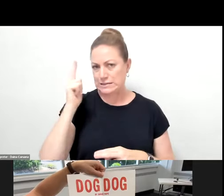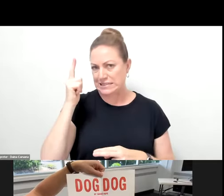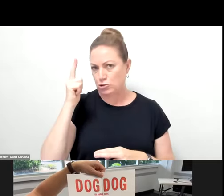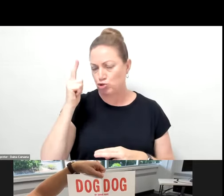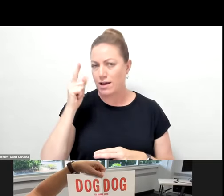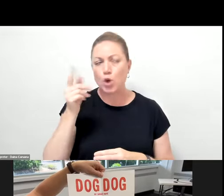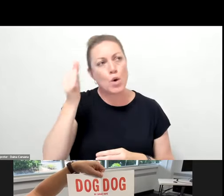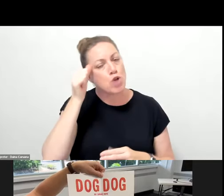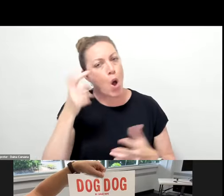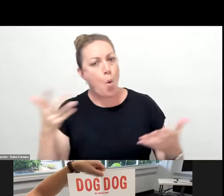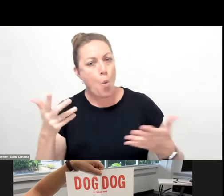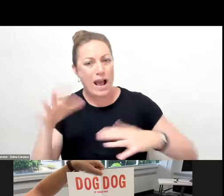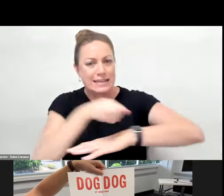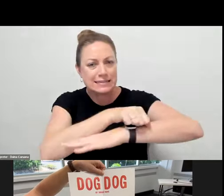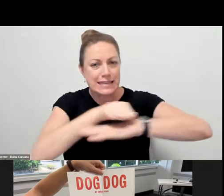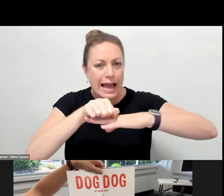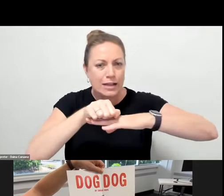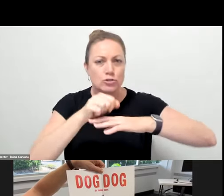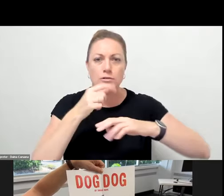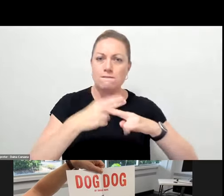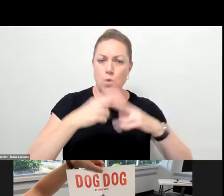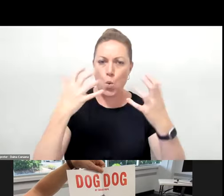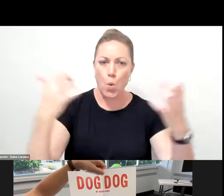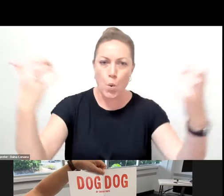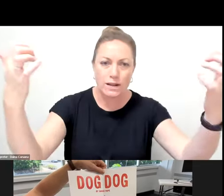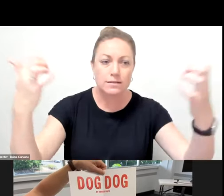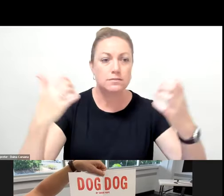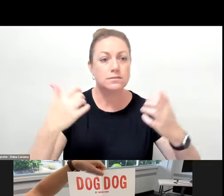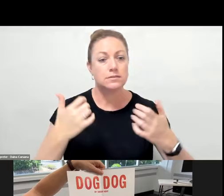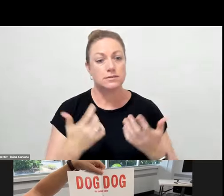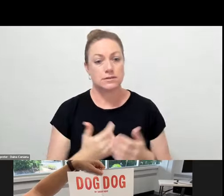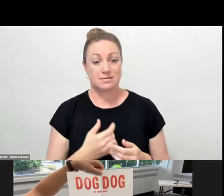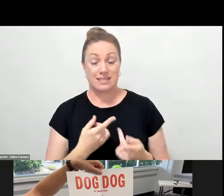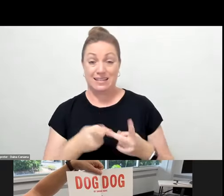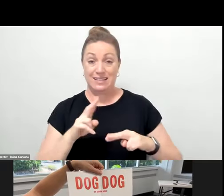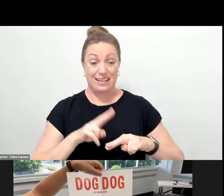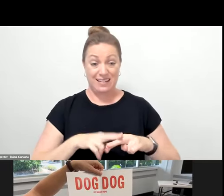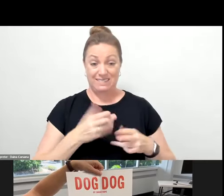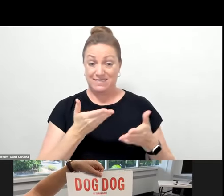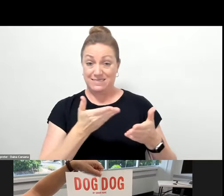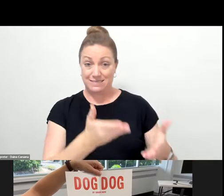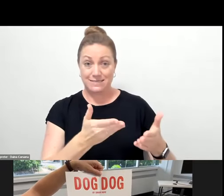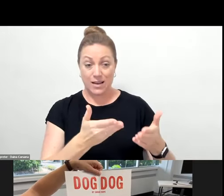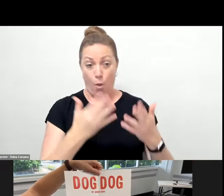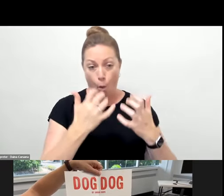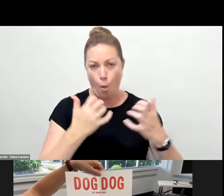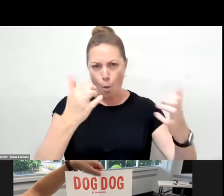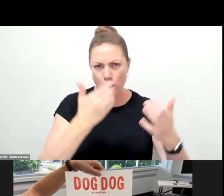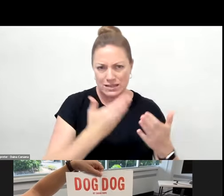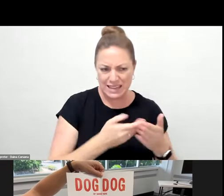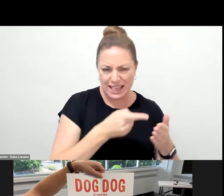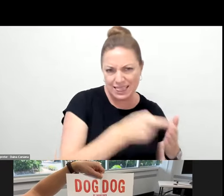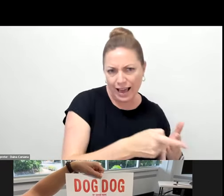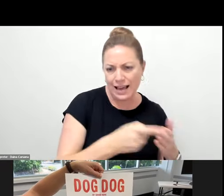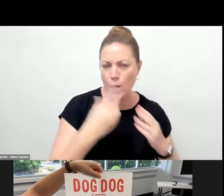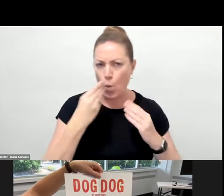set the stage for the audience. So if you just imagine your audience is sitting here, then the ocean is here when they're performing. Dog Dog sleeps